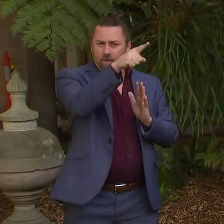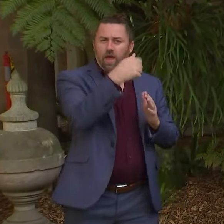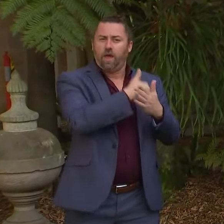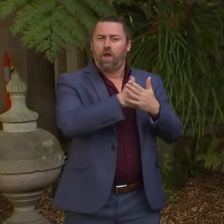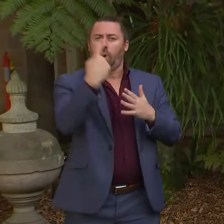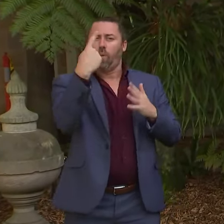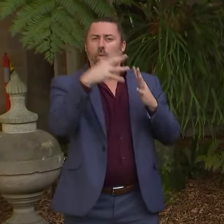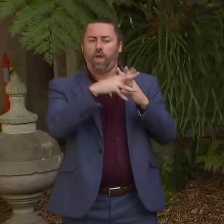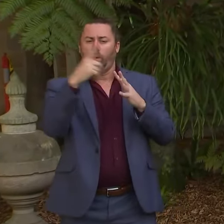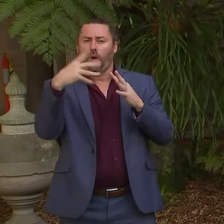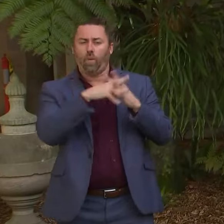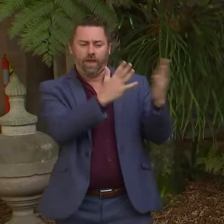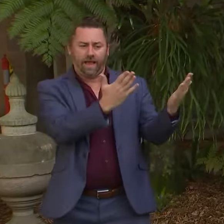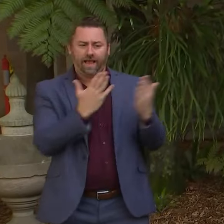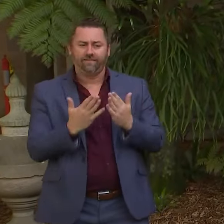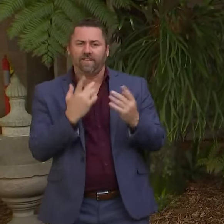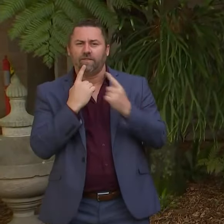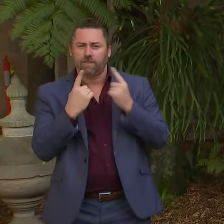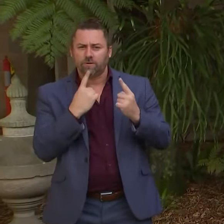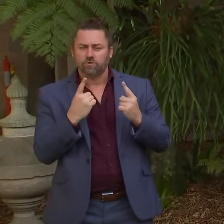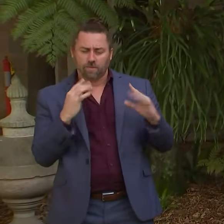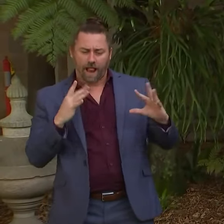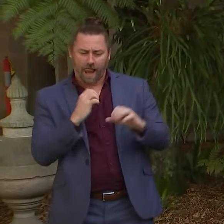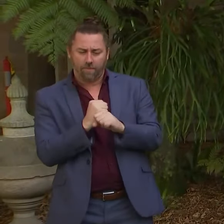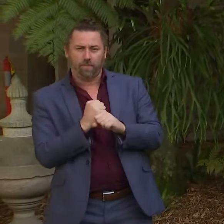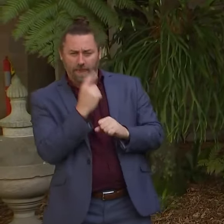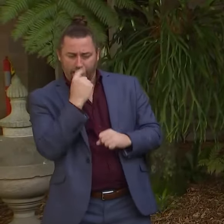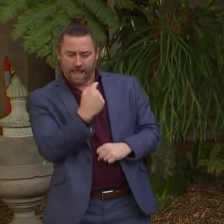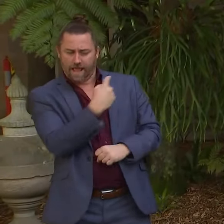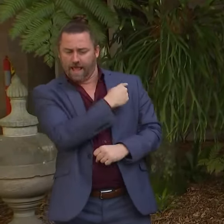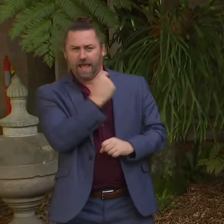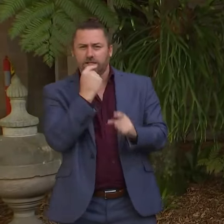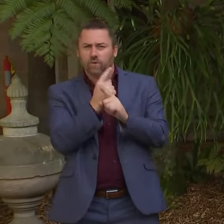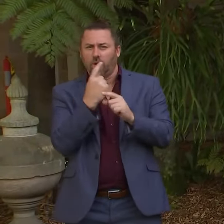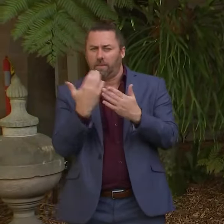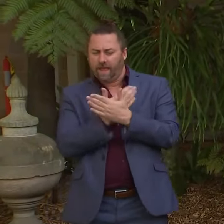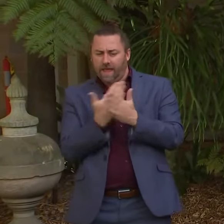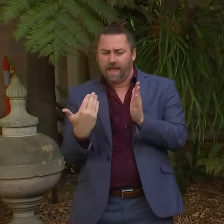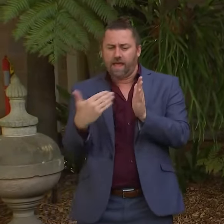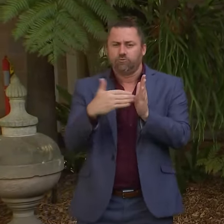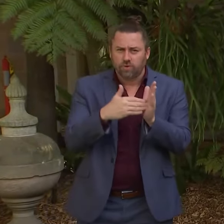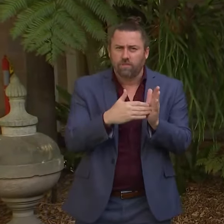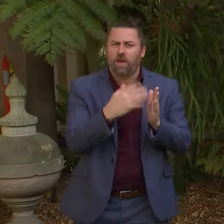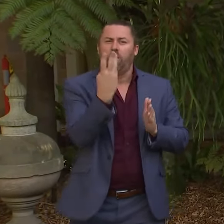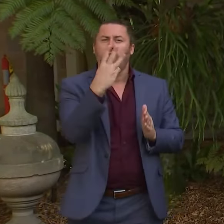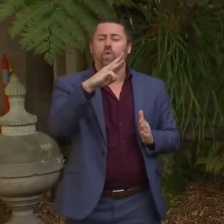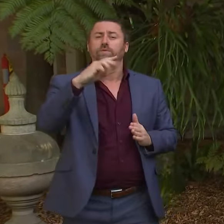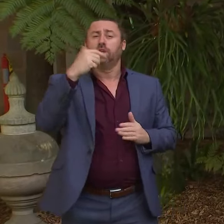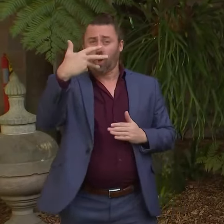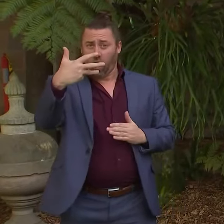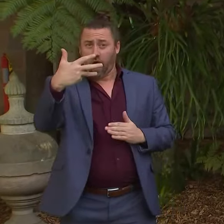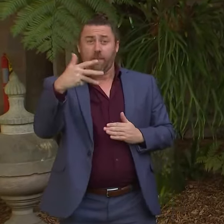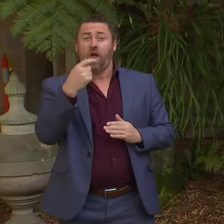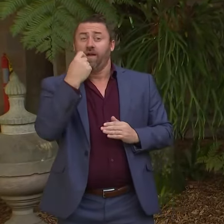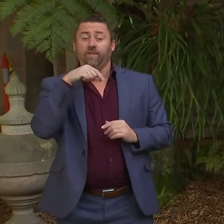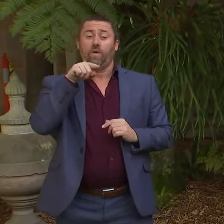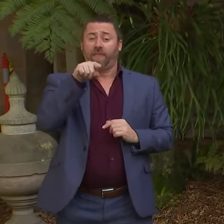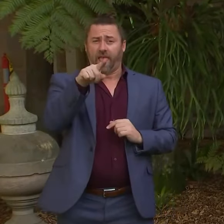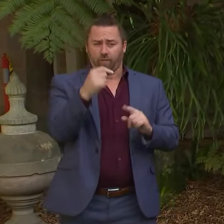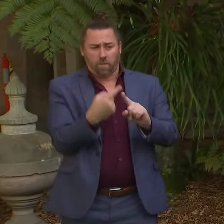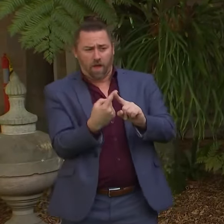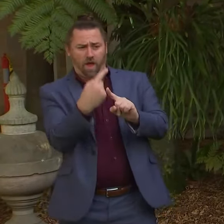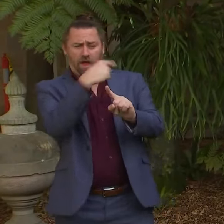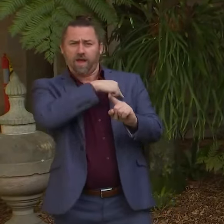today. I'll let the Chief Health Officer just explain in a bit more detail but some of these deaths go back to the 17th of January. So